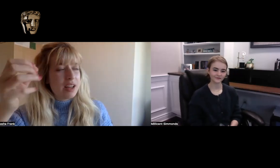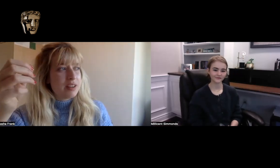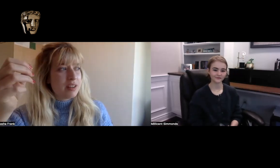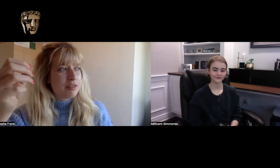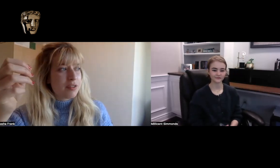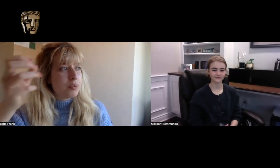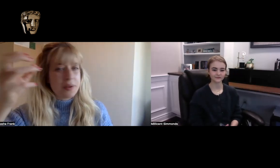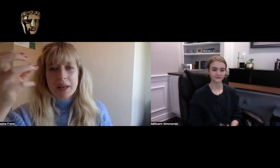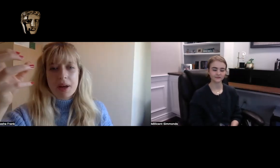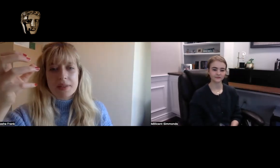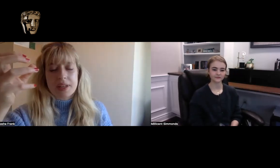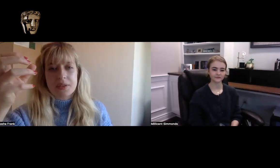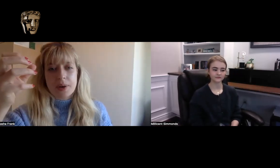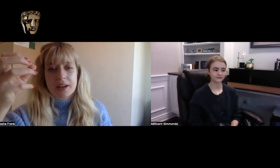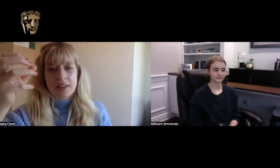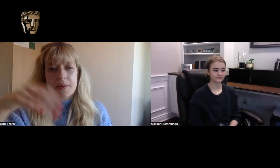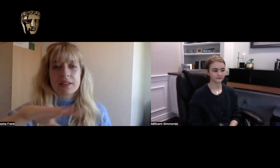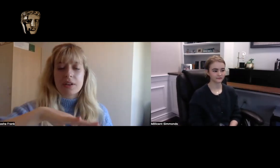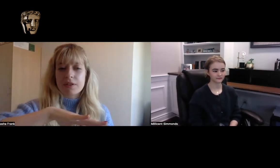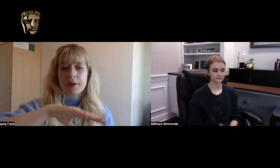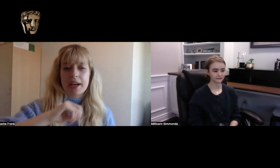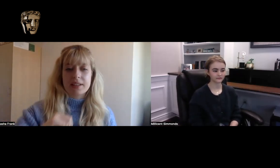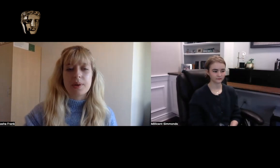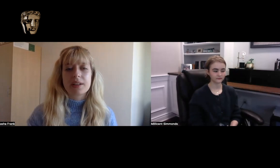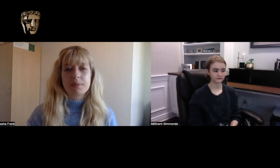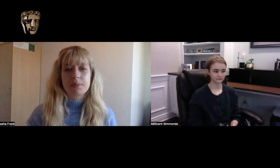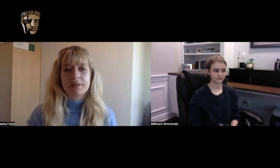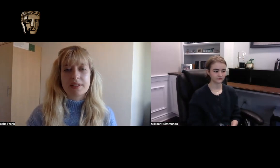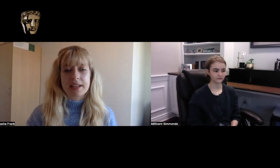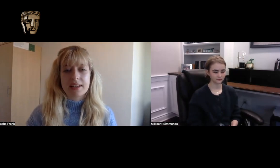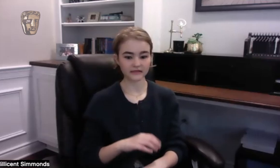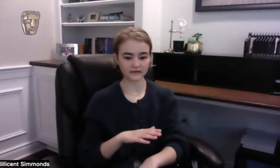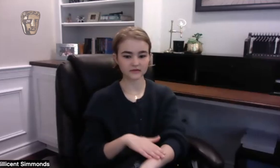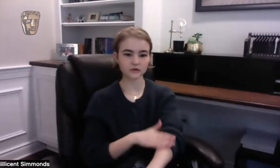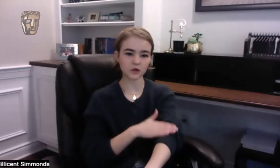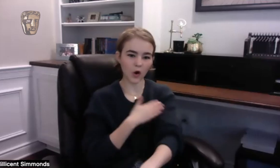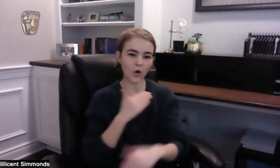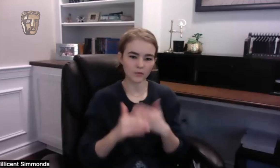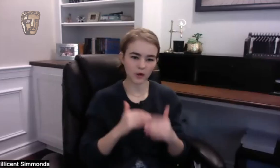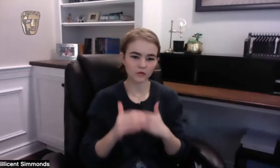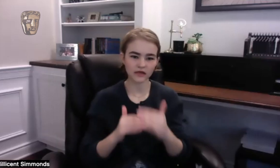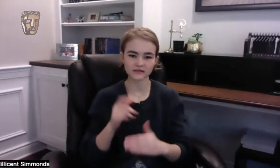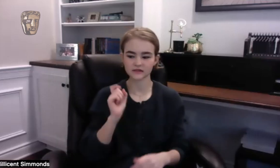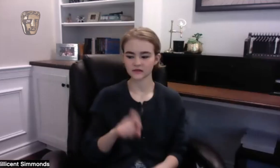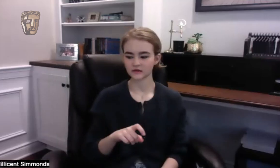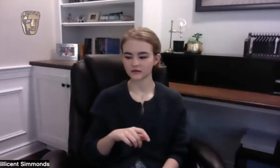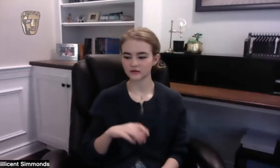from doing that behind the scenes work that you haven't got from your acting work previously it's a really slow process there's